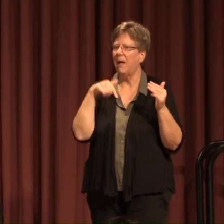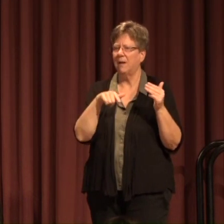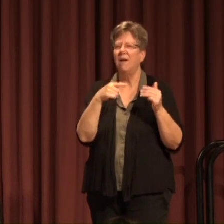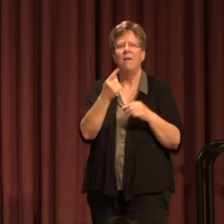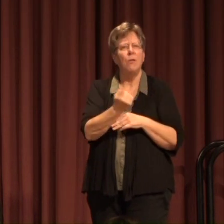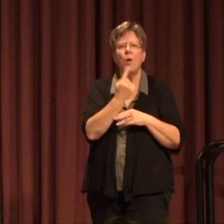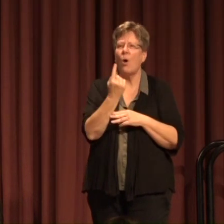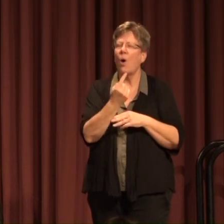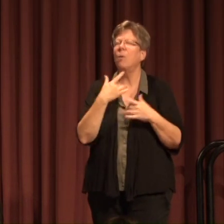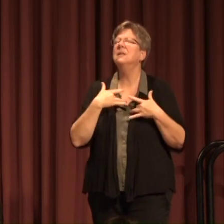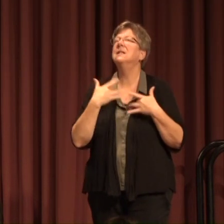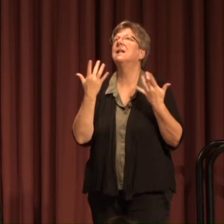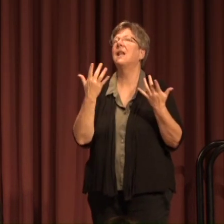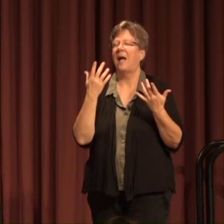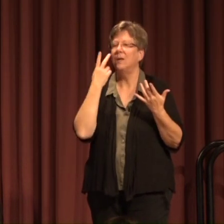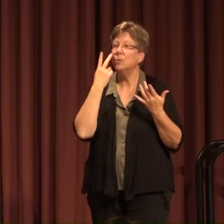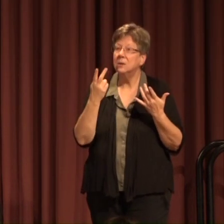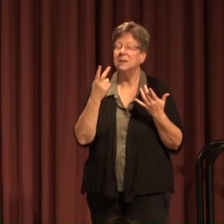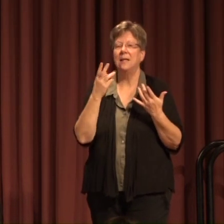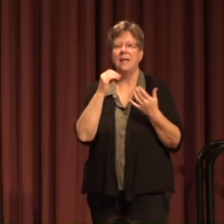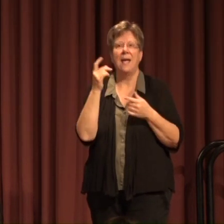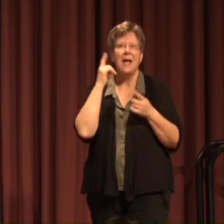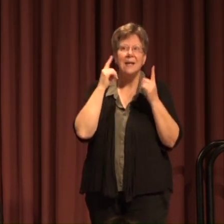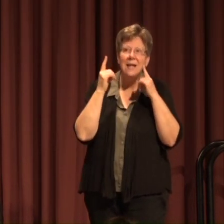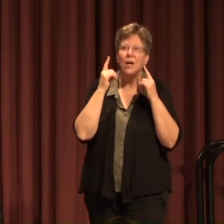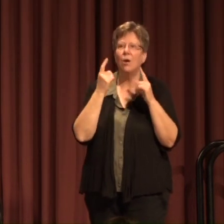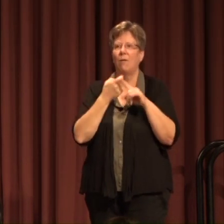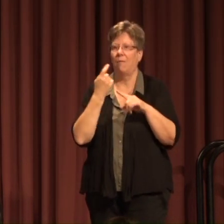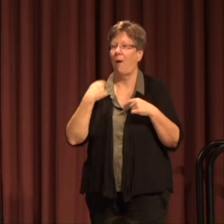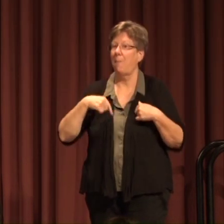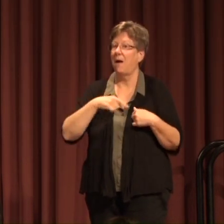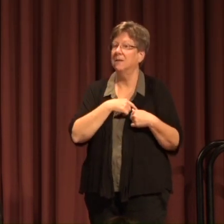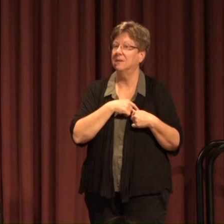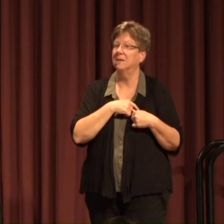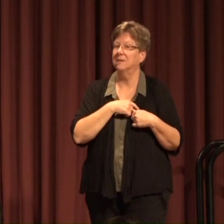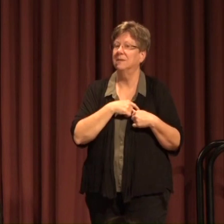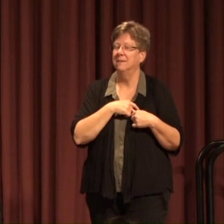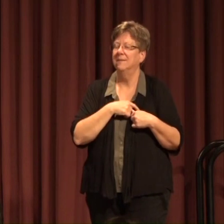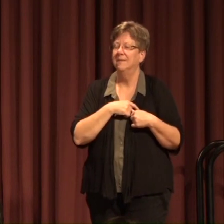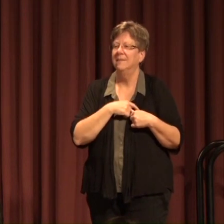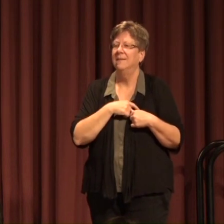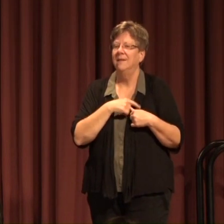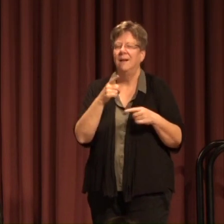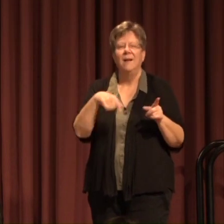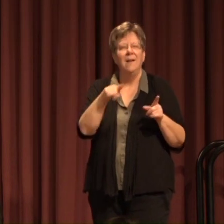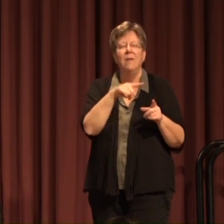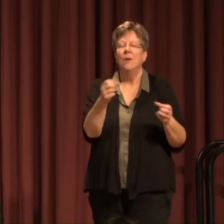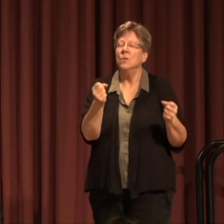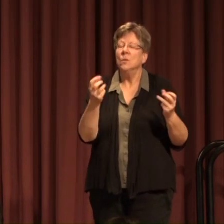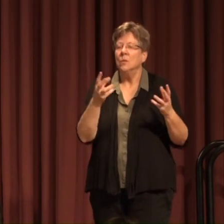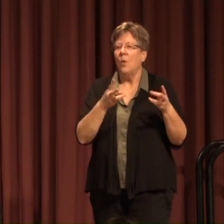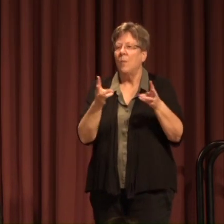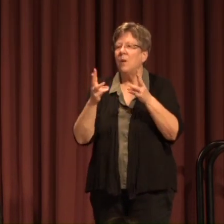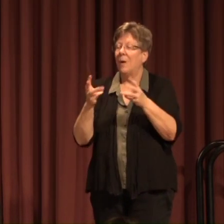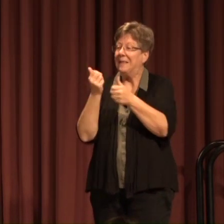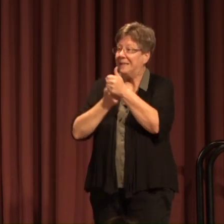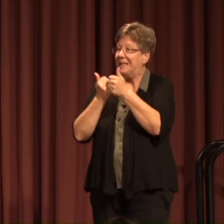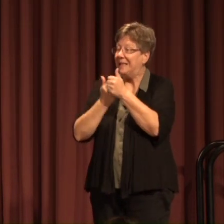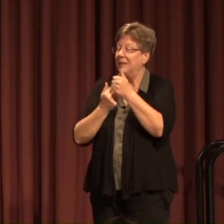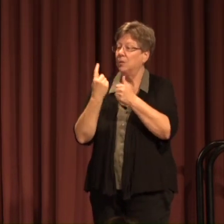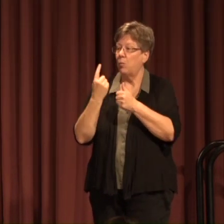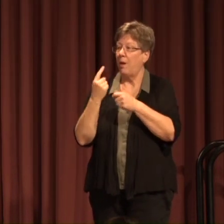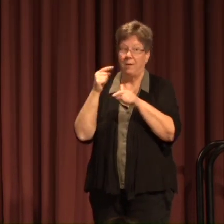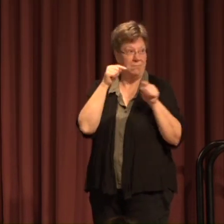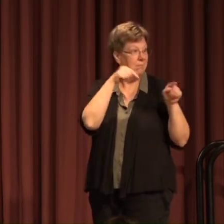Always delighted to see and hear from those of us at the university There are so many ways that each one of those